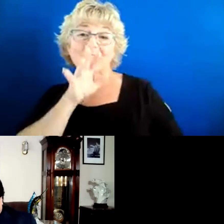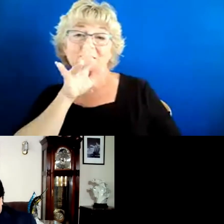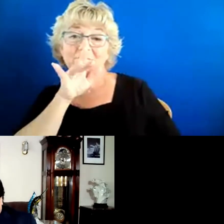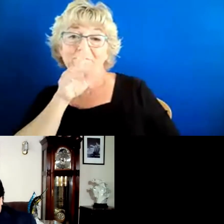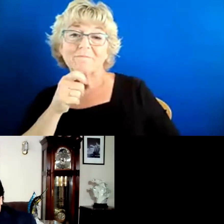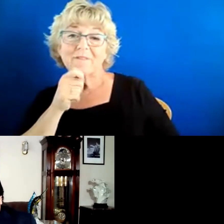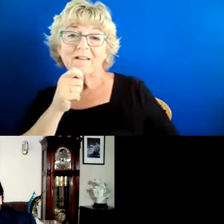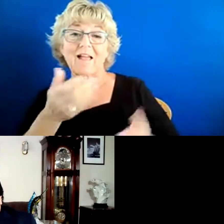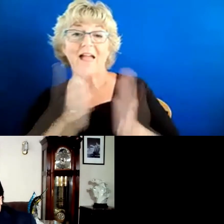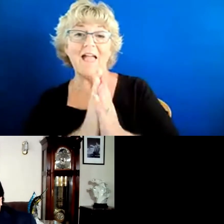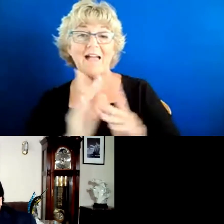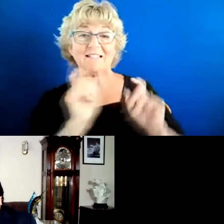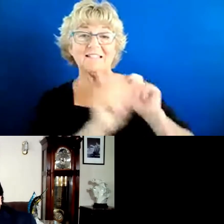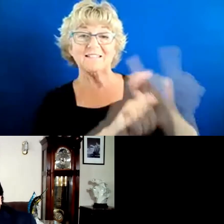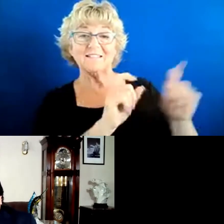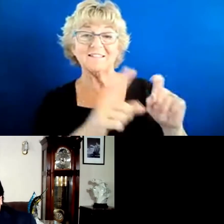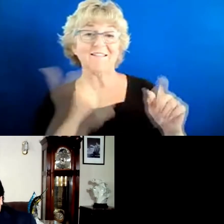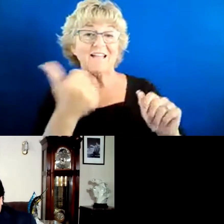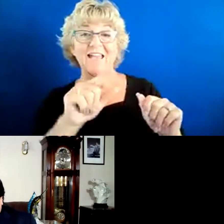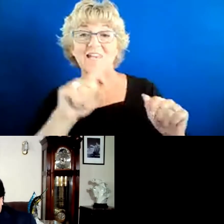Imparato any questions you like.